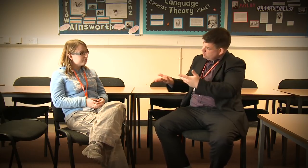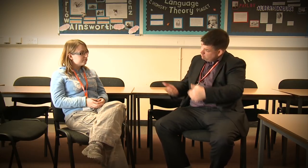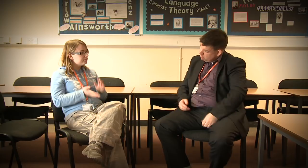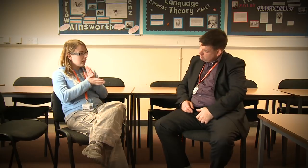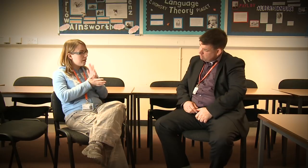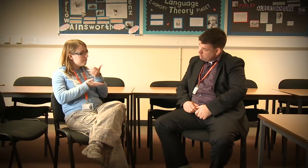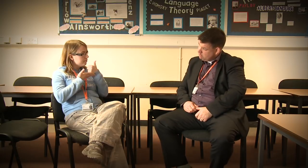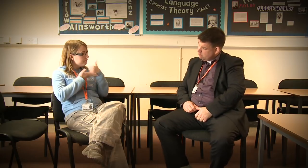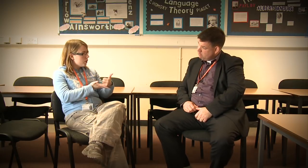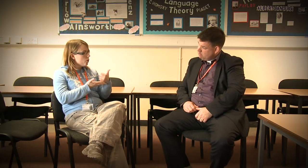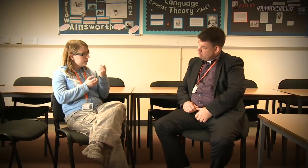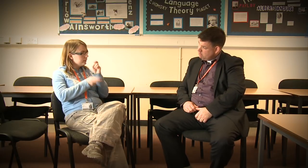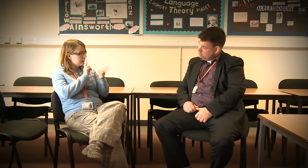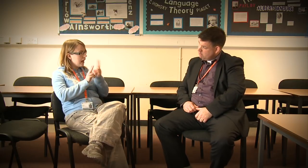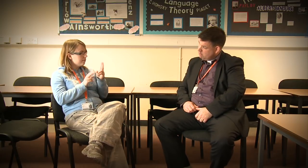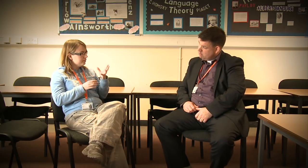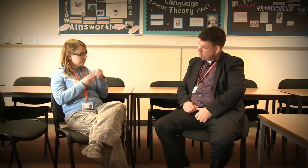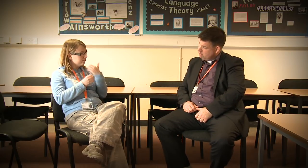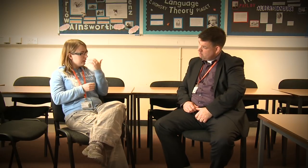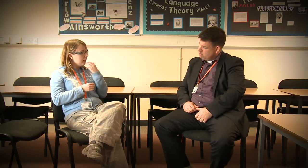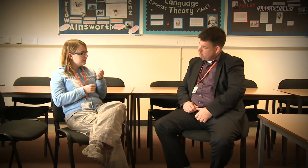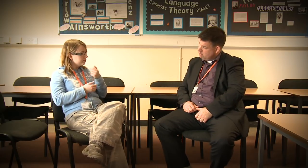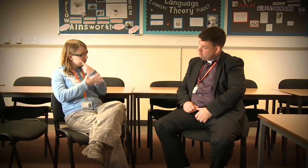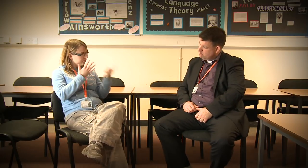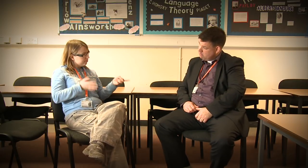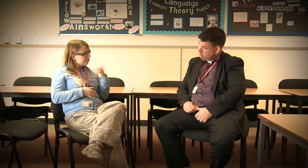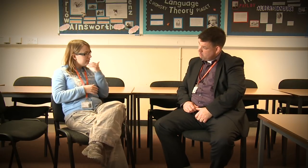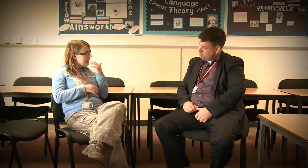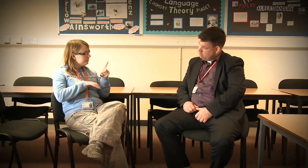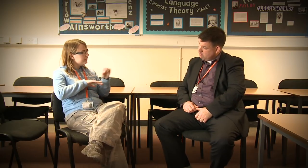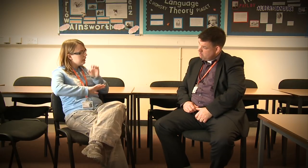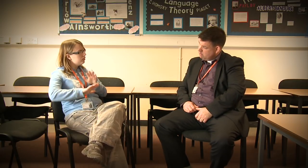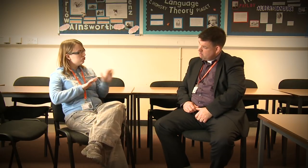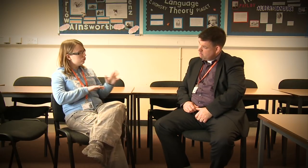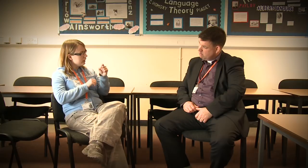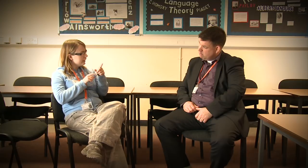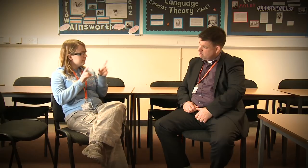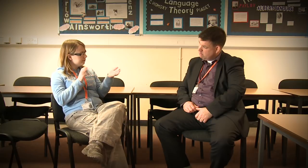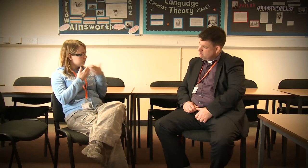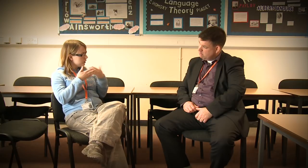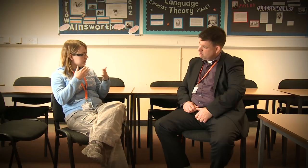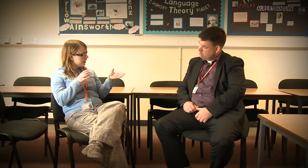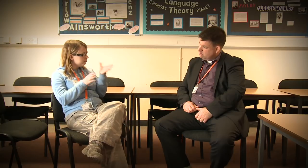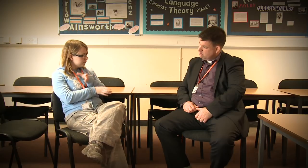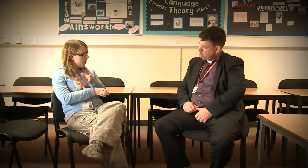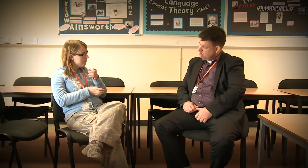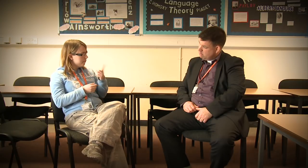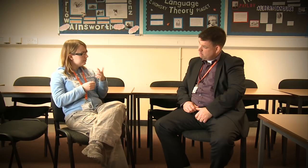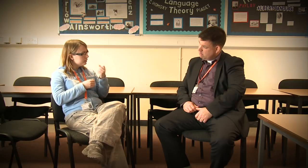Oh yes. There are enough interpreters who can cover for each other when needed and also I've had a specialist teaching to help me with English. I've improved